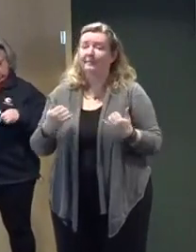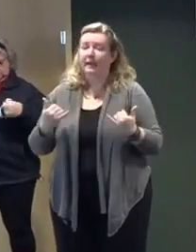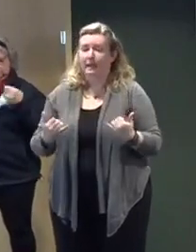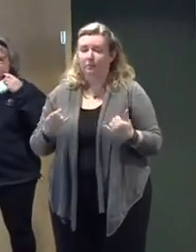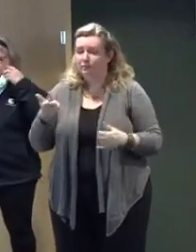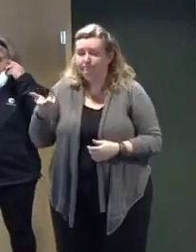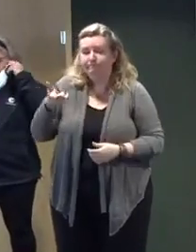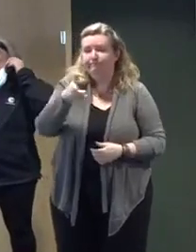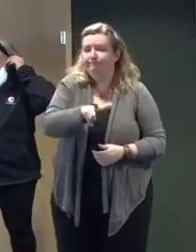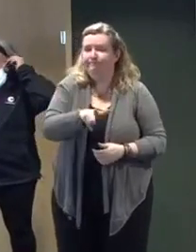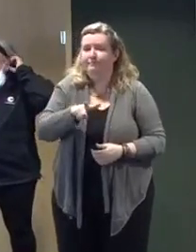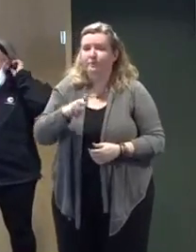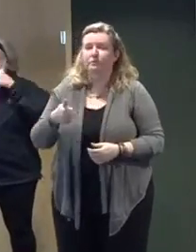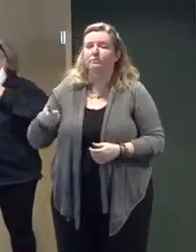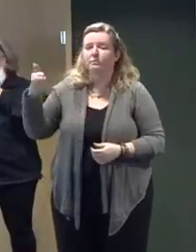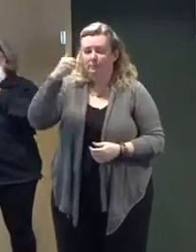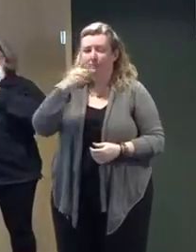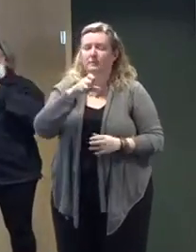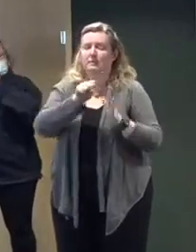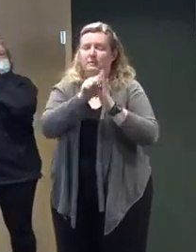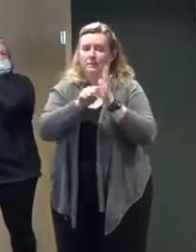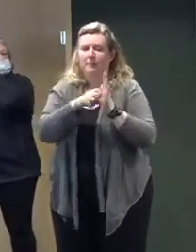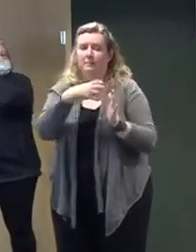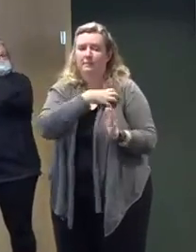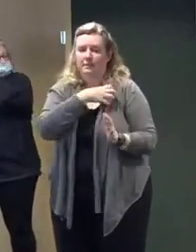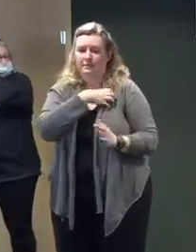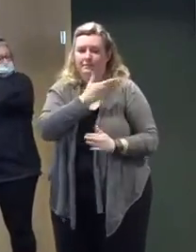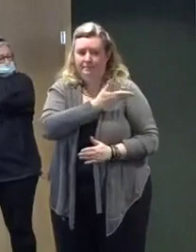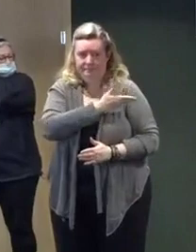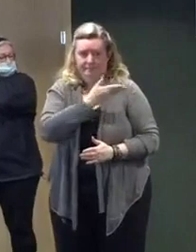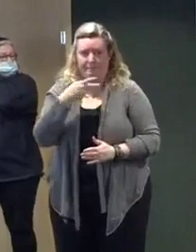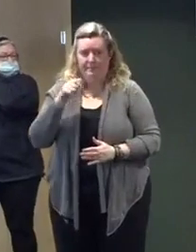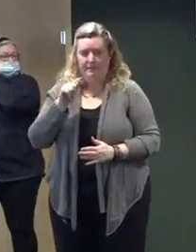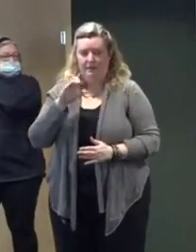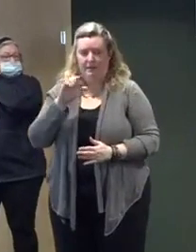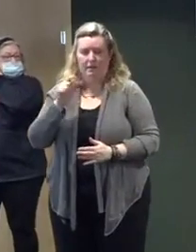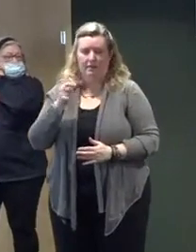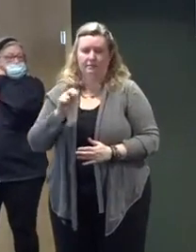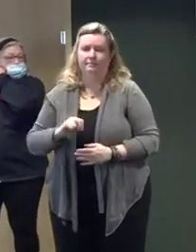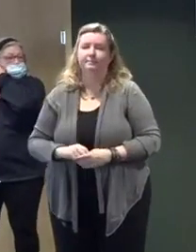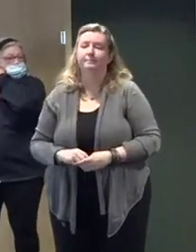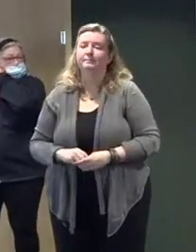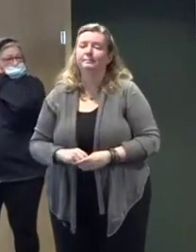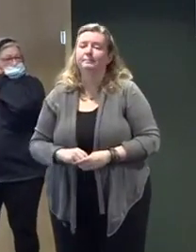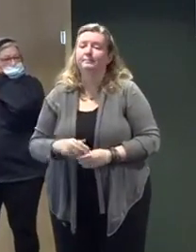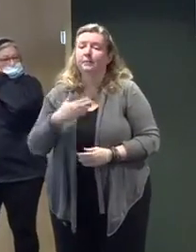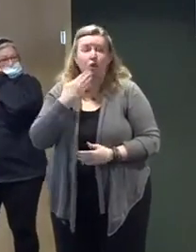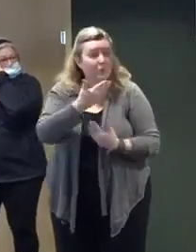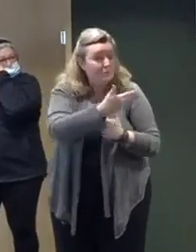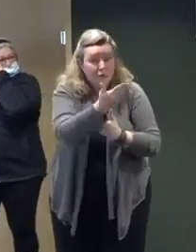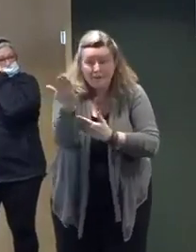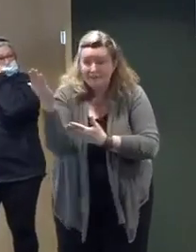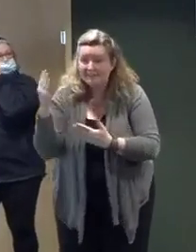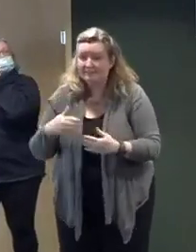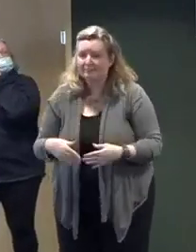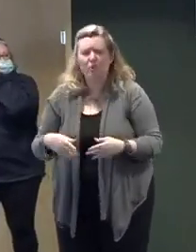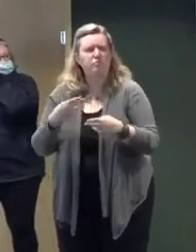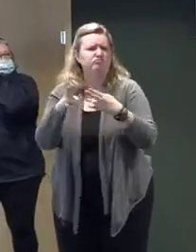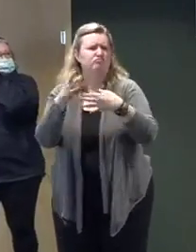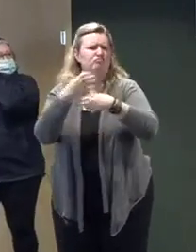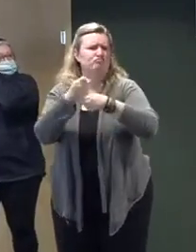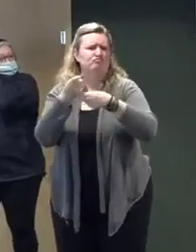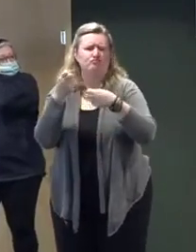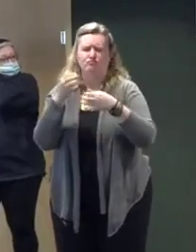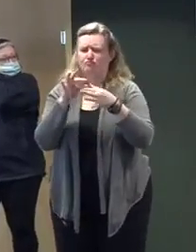Police, Colonel Pat Callahan. Thanks, Gov. Good morning, everybody. I'll be brief. I'll start with saying the